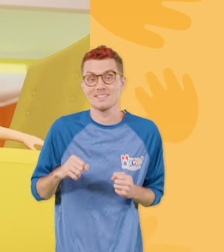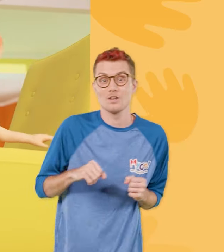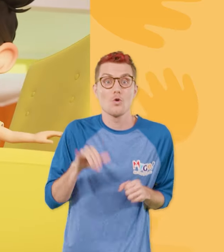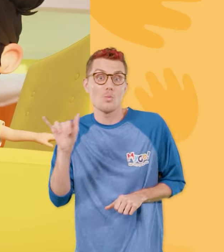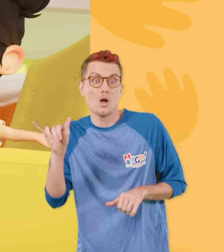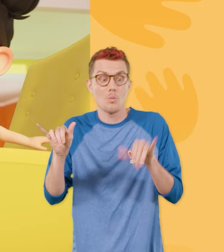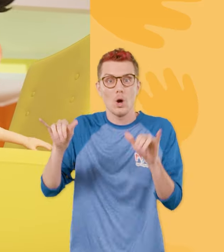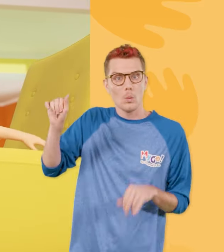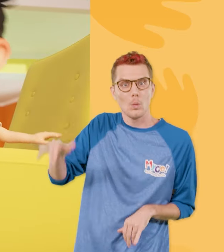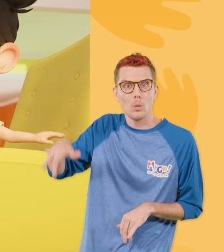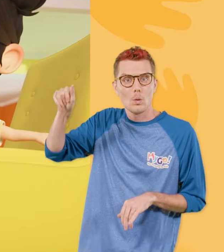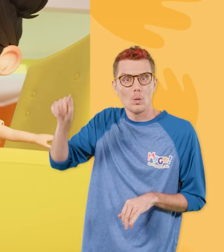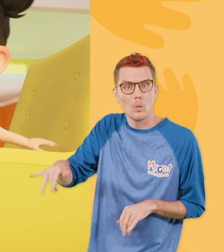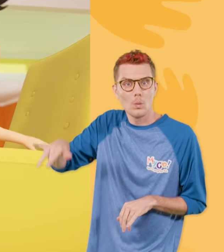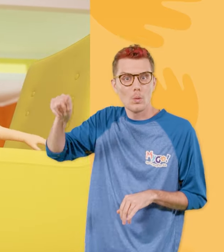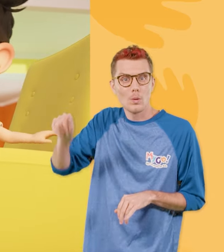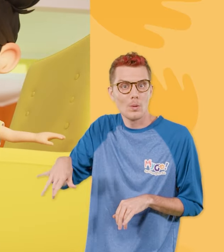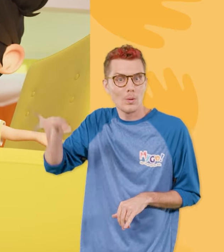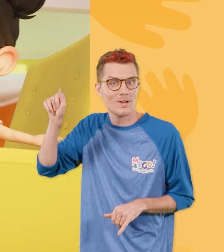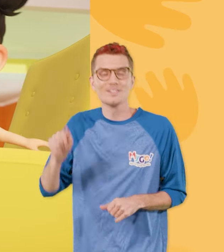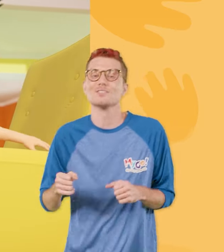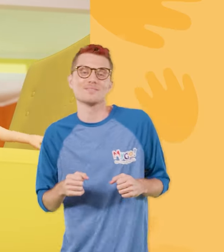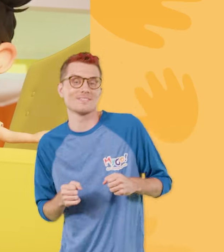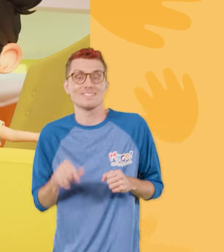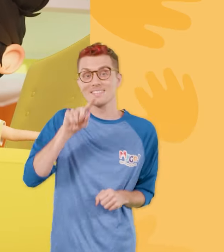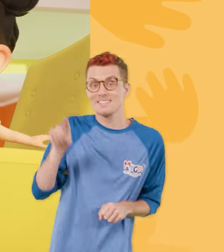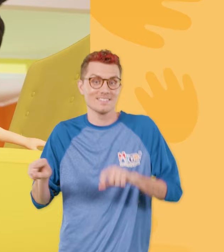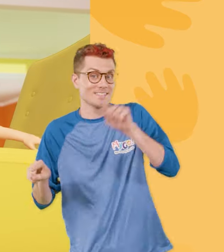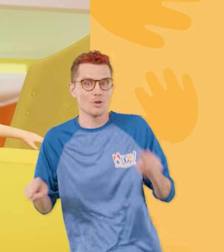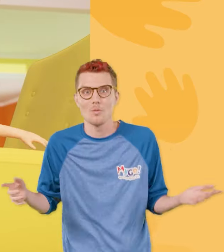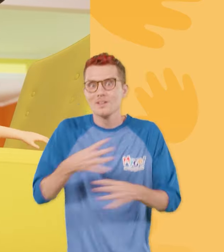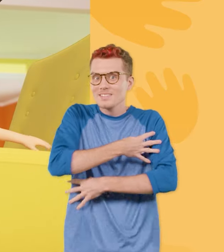Y, Yo-Yo Z, Z, Zebra Z,